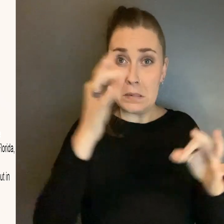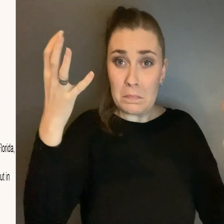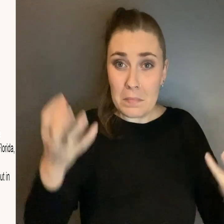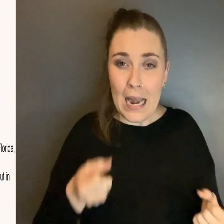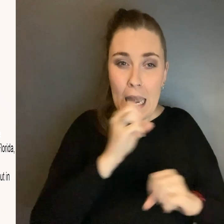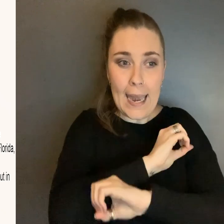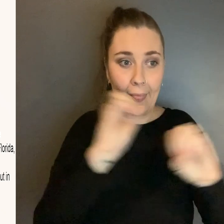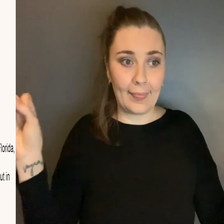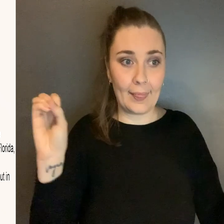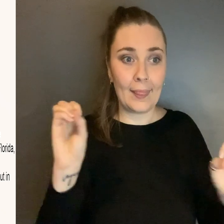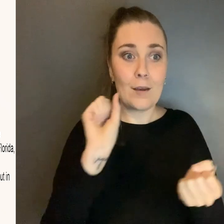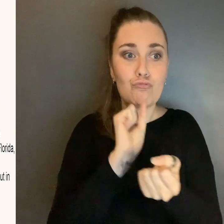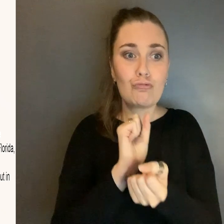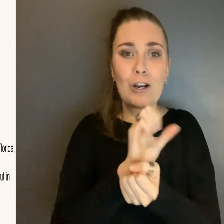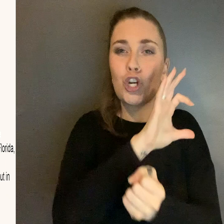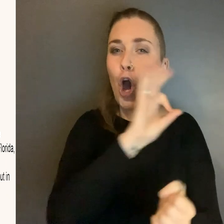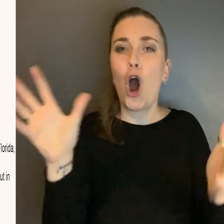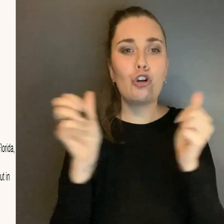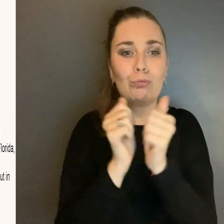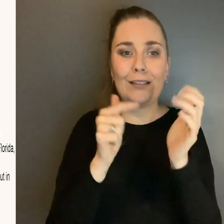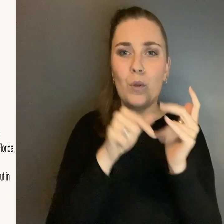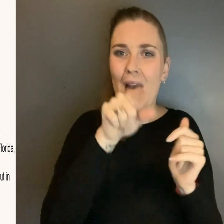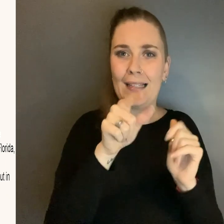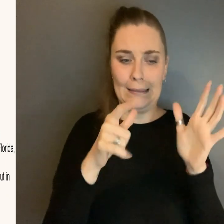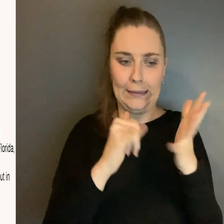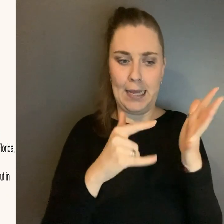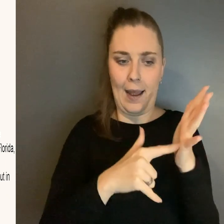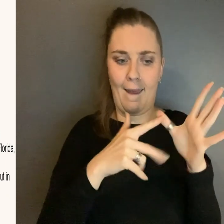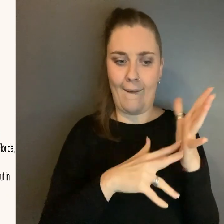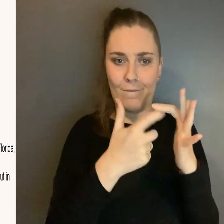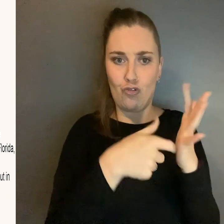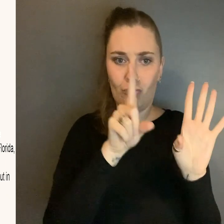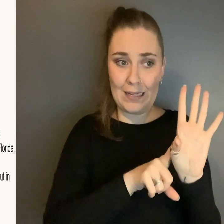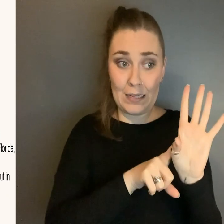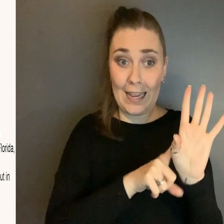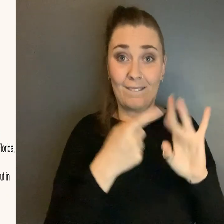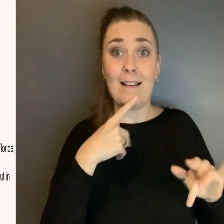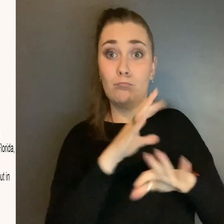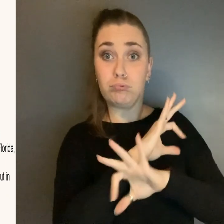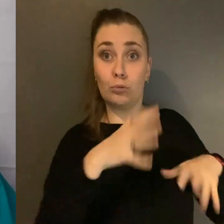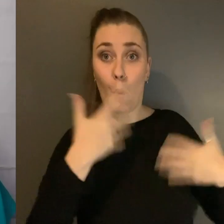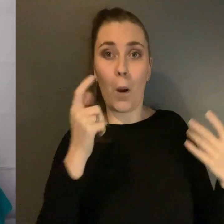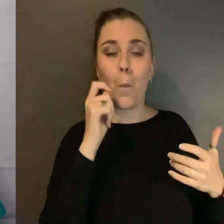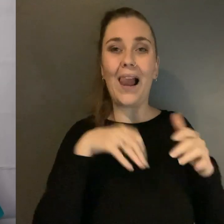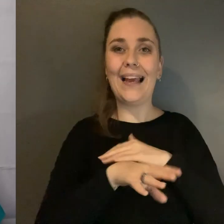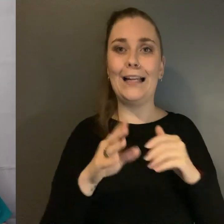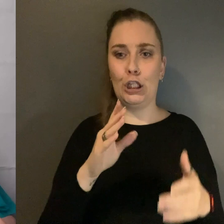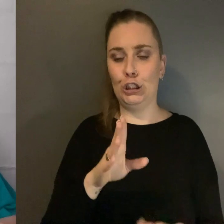Prisoners who did not agree to such abject slavery Were put in solitary confinement Disabled people are